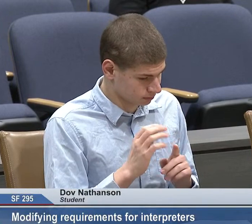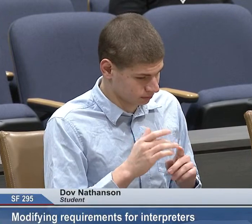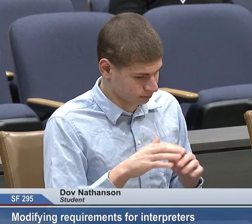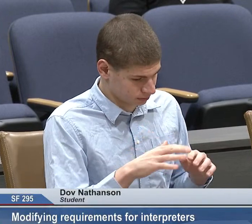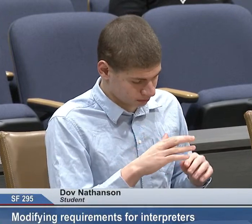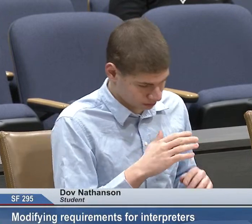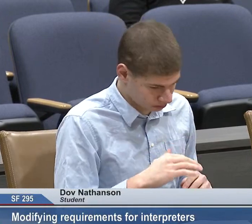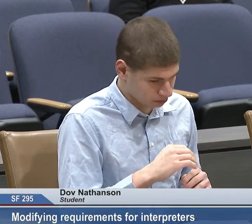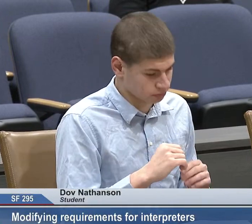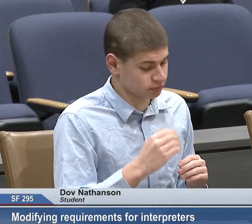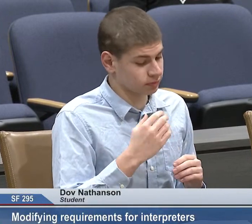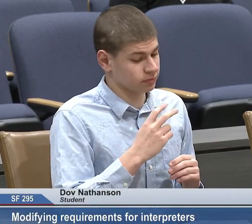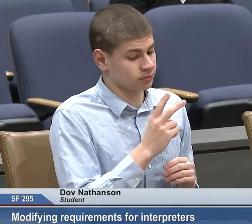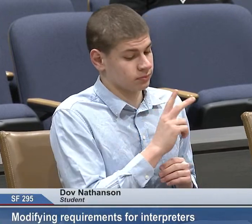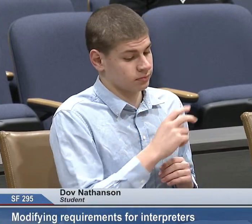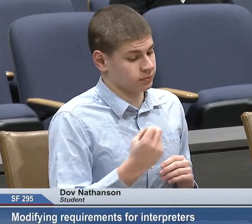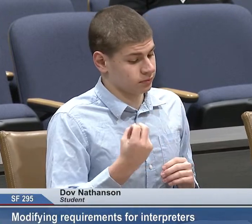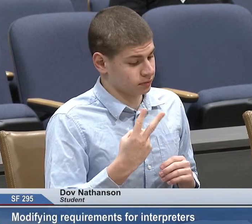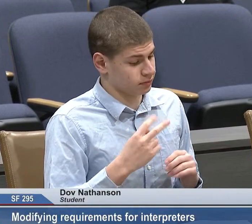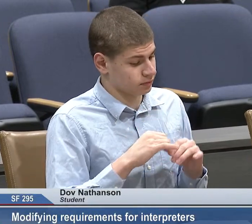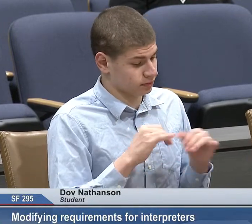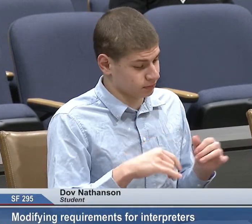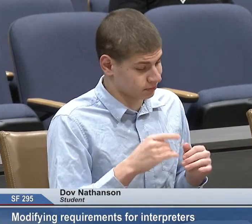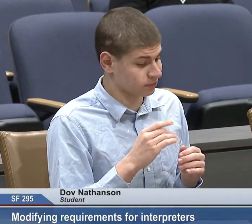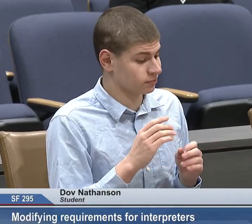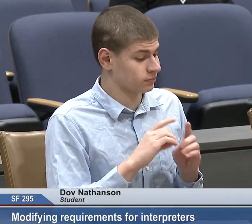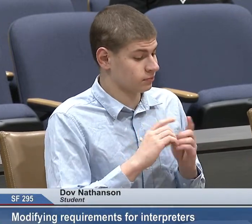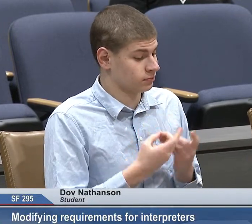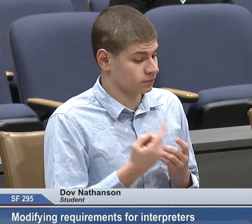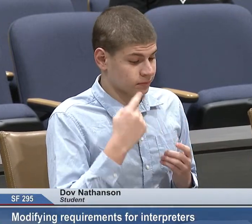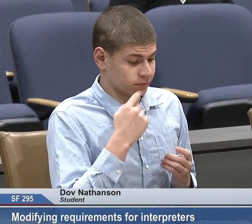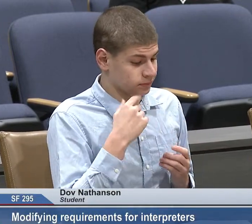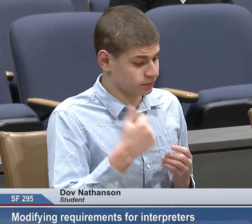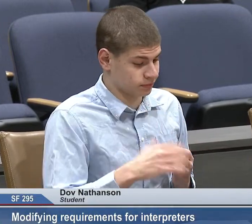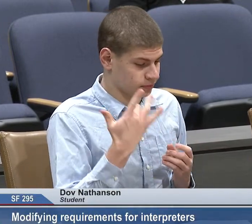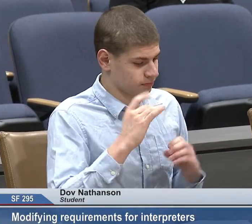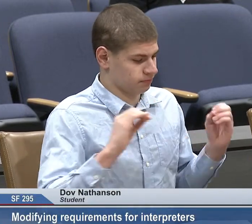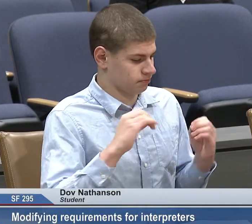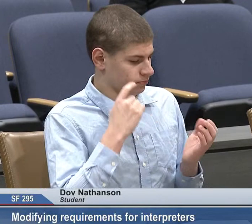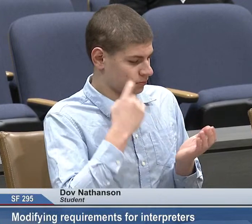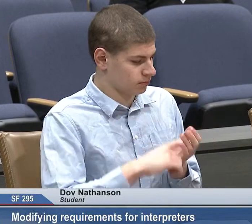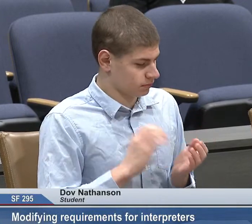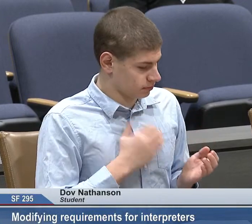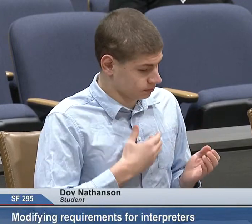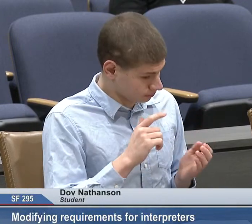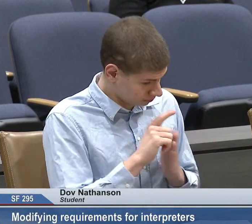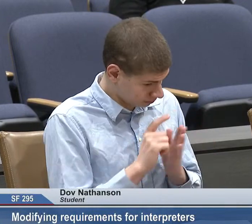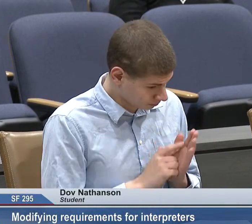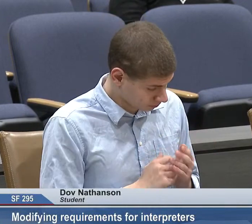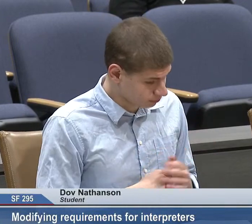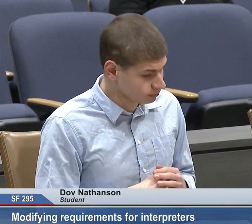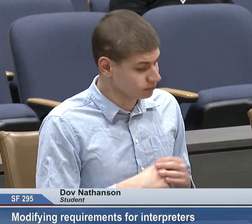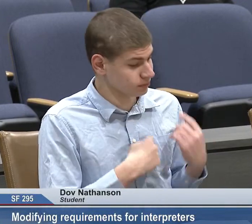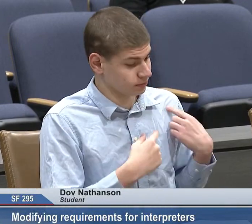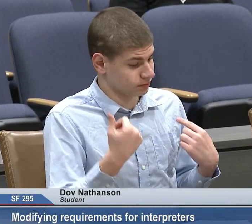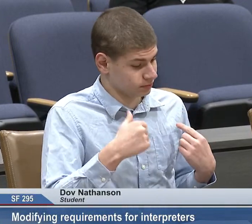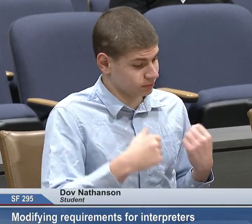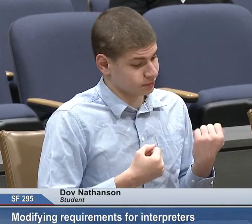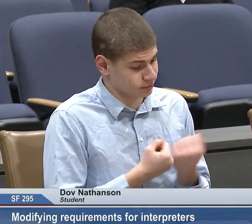cultural experts that work with DHH people to ensure equitable access across various settings, including K-12, the district